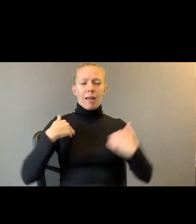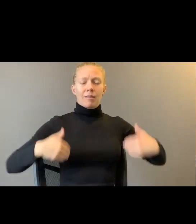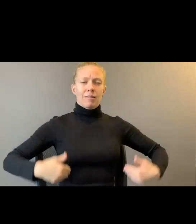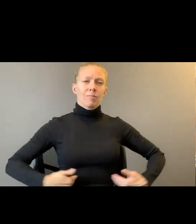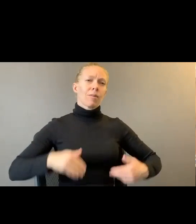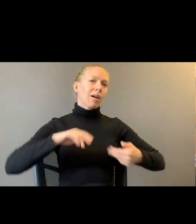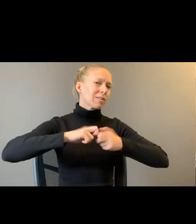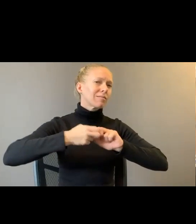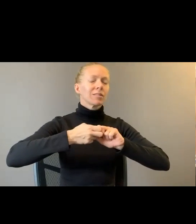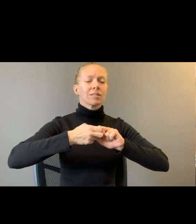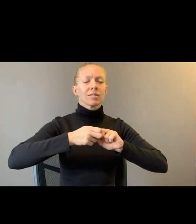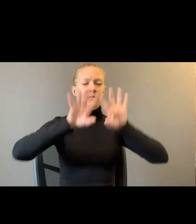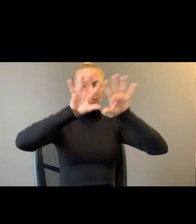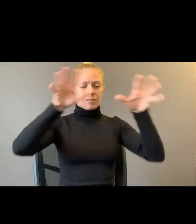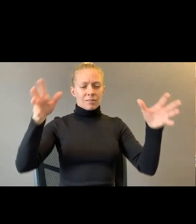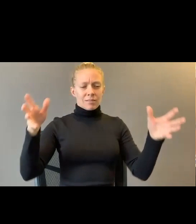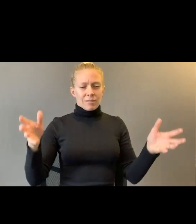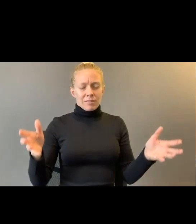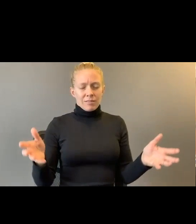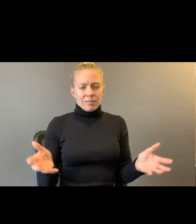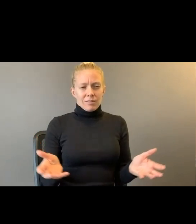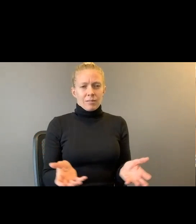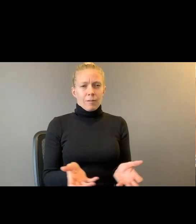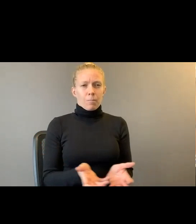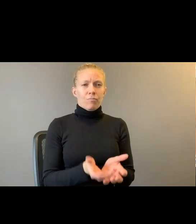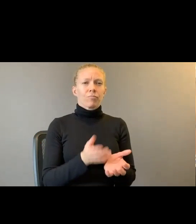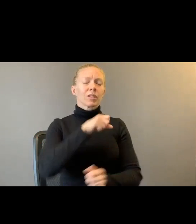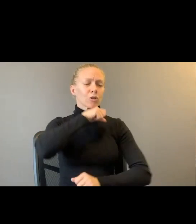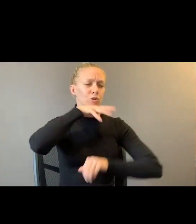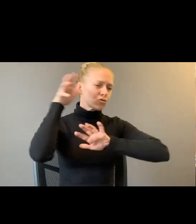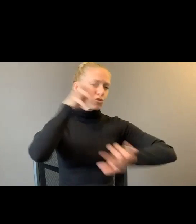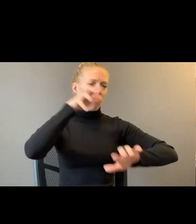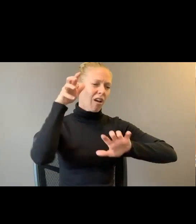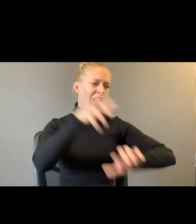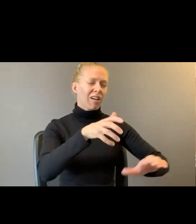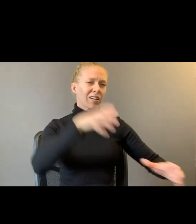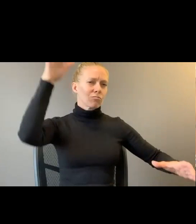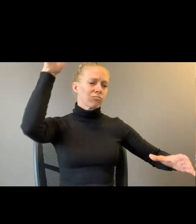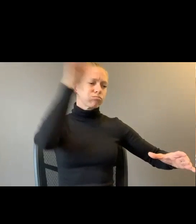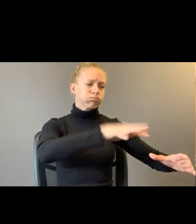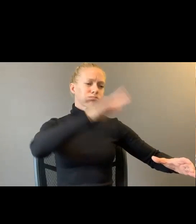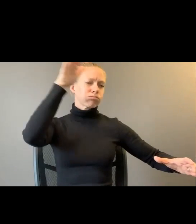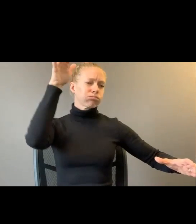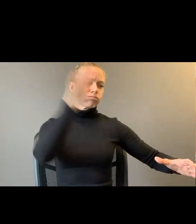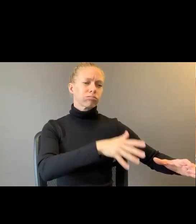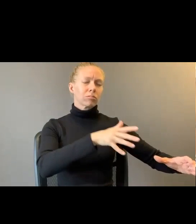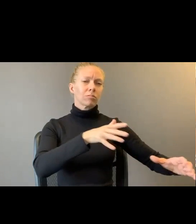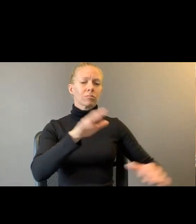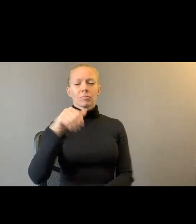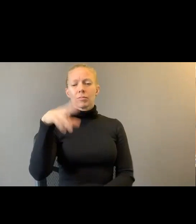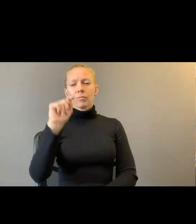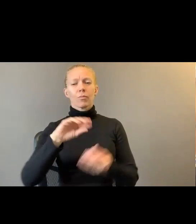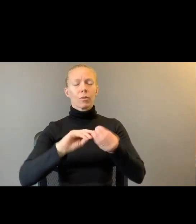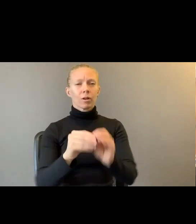grass. Dirty rain in the cistern. Apartment number five. The quickening dark.